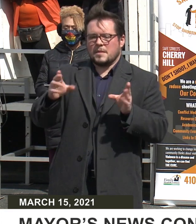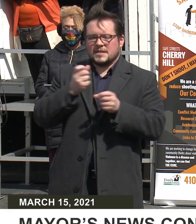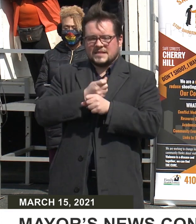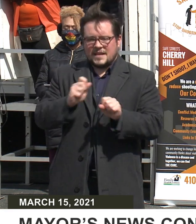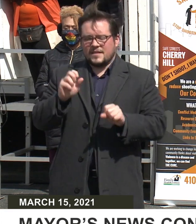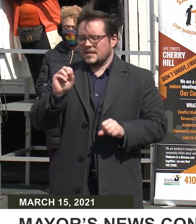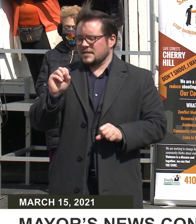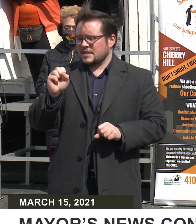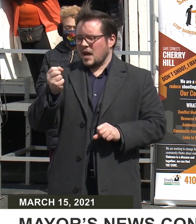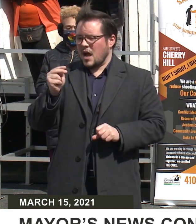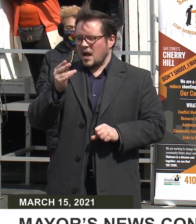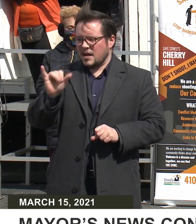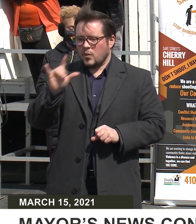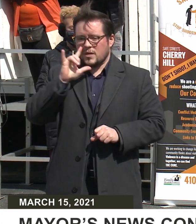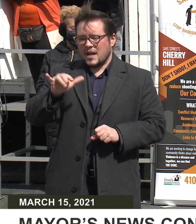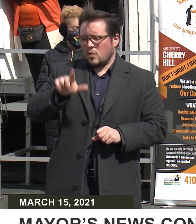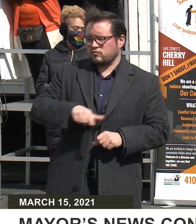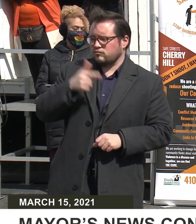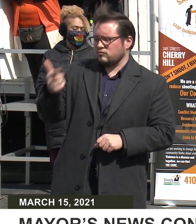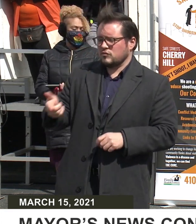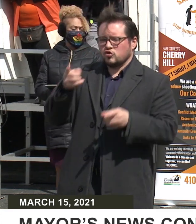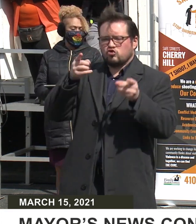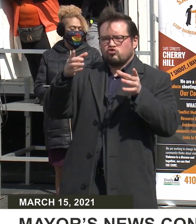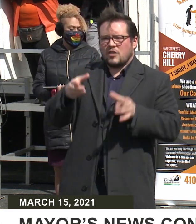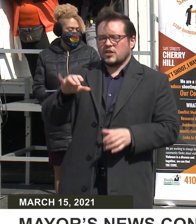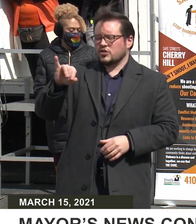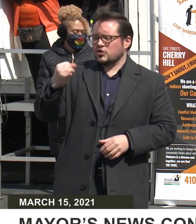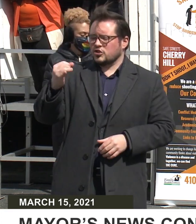Schnitzer. We will now turn it over to Director Jackson.